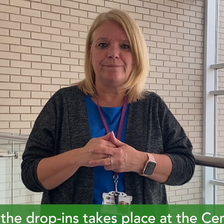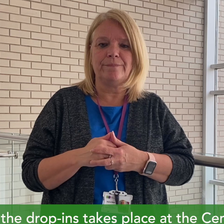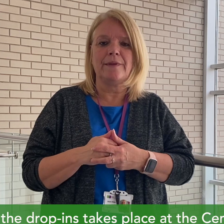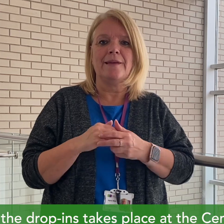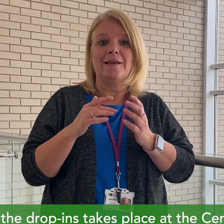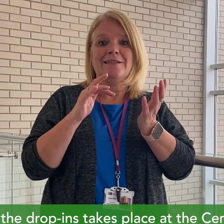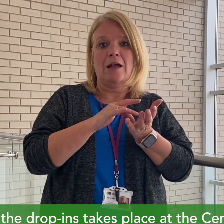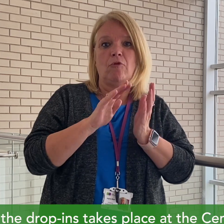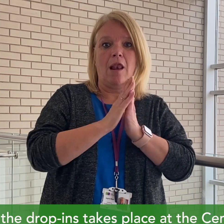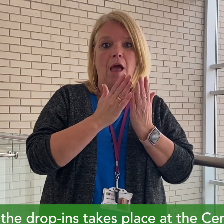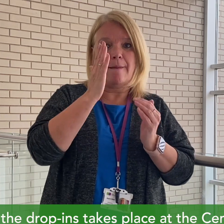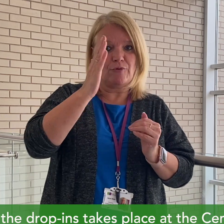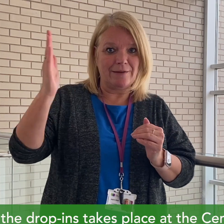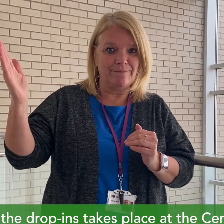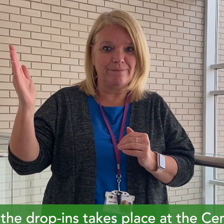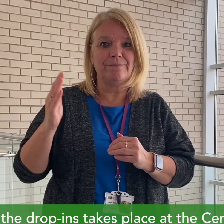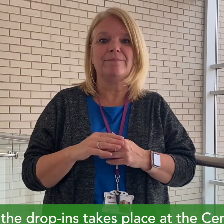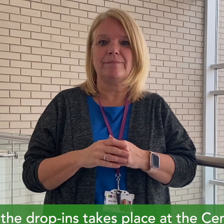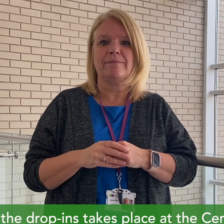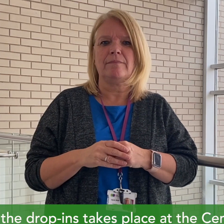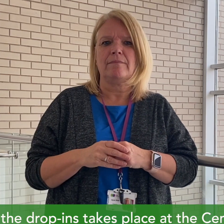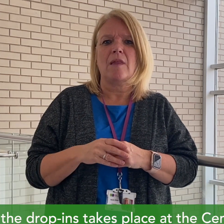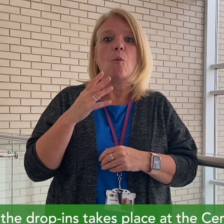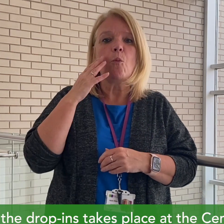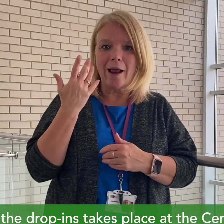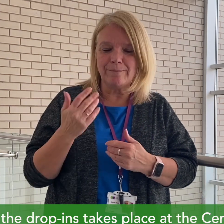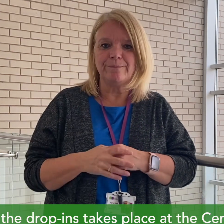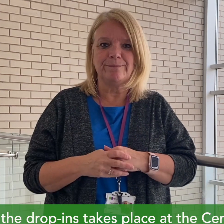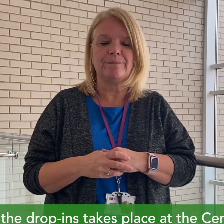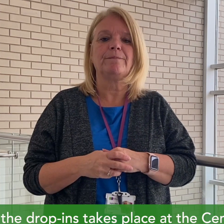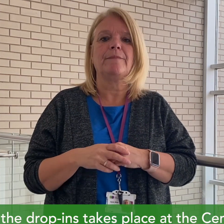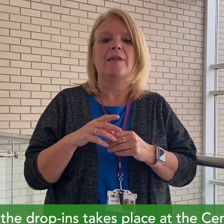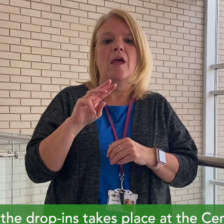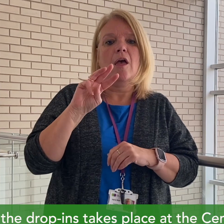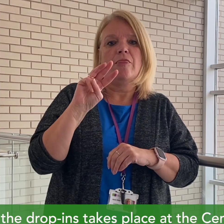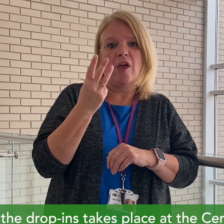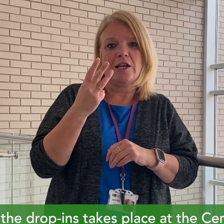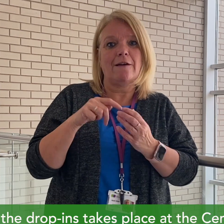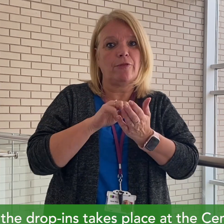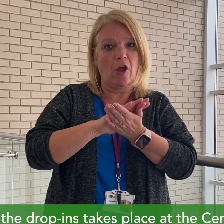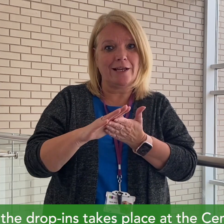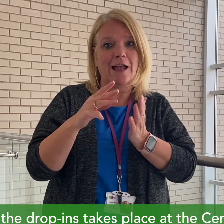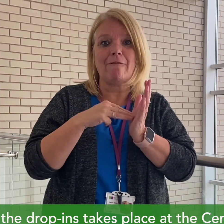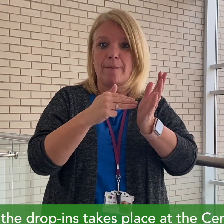-ins takes place at the Central Library in Coventry on the third Thursday of the month